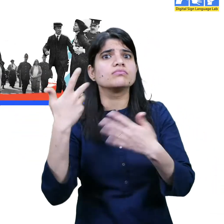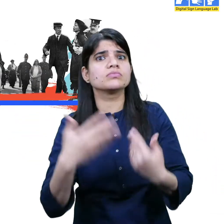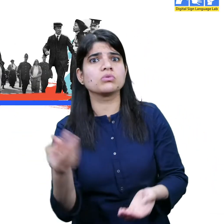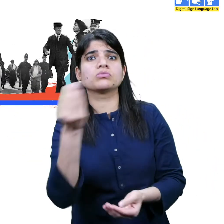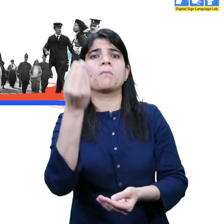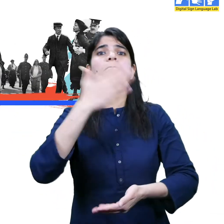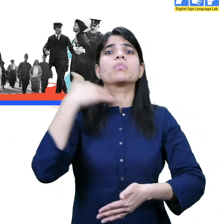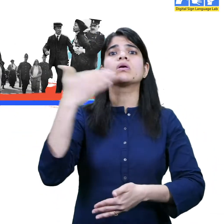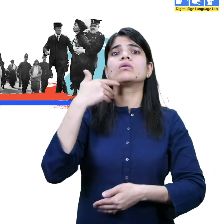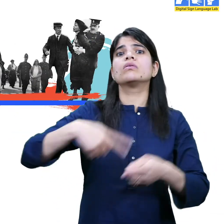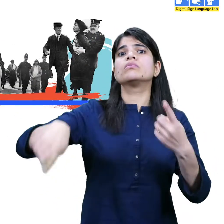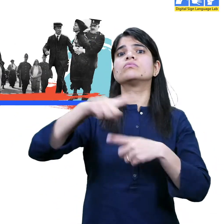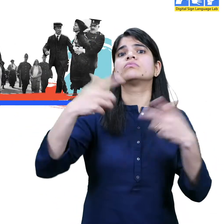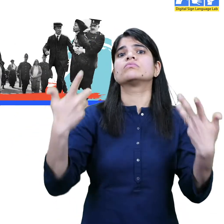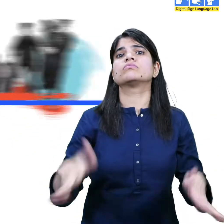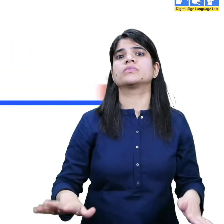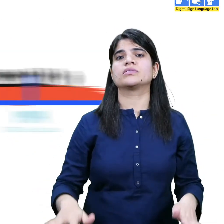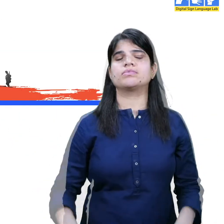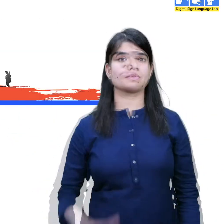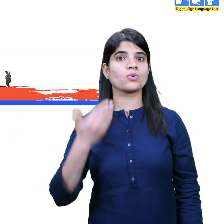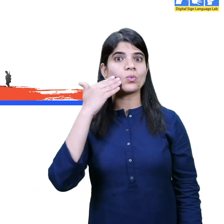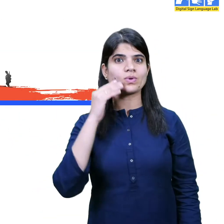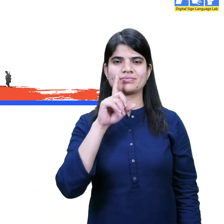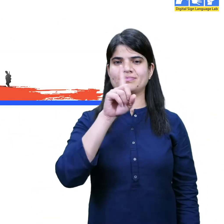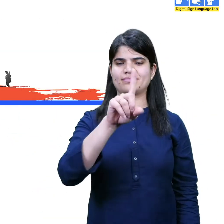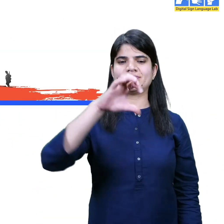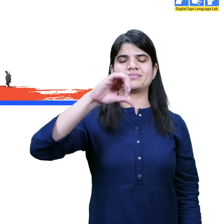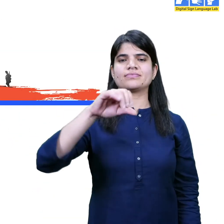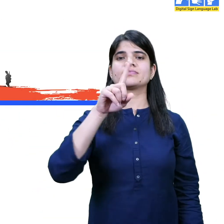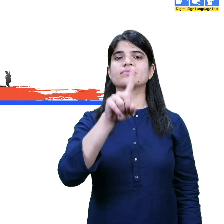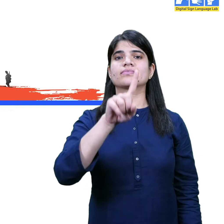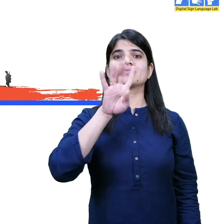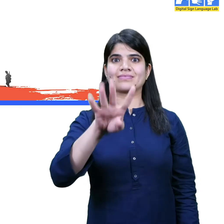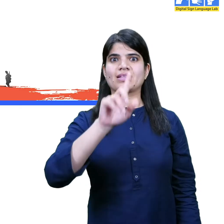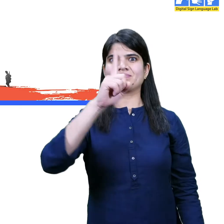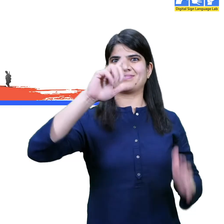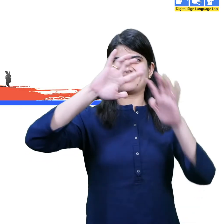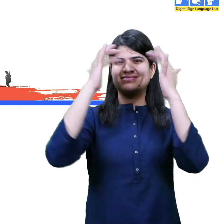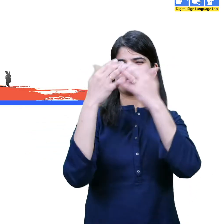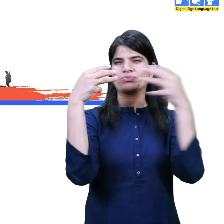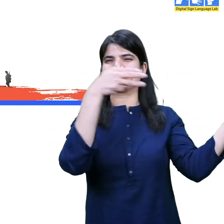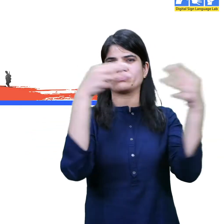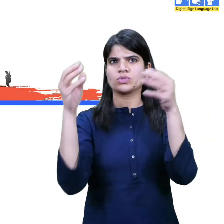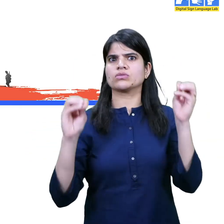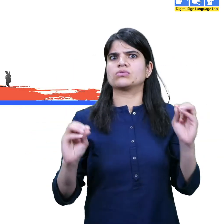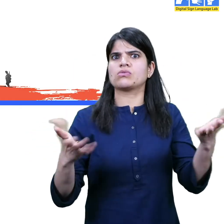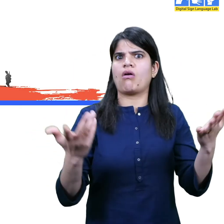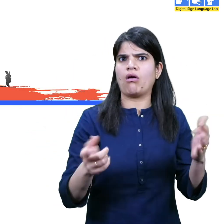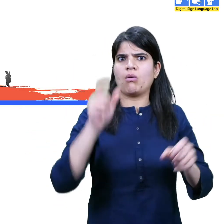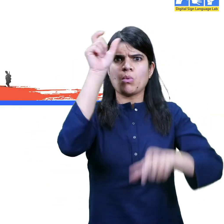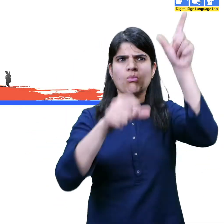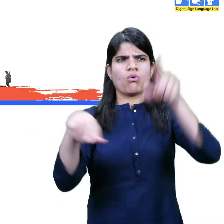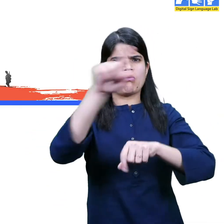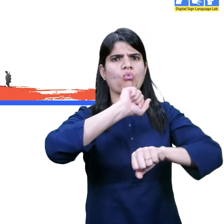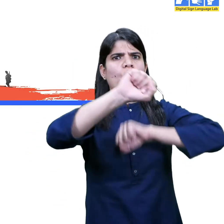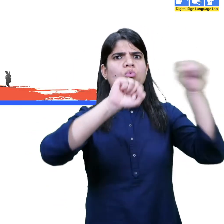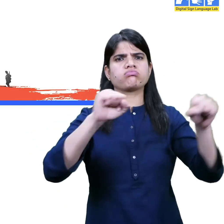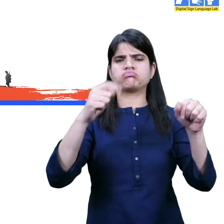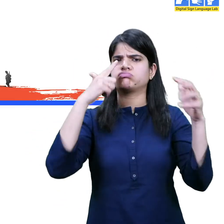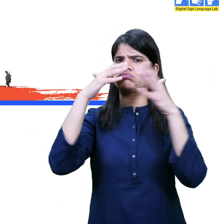even losing their life in the fight for suffrage. When the First World War was declared in 1914, suffragists shifted their campaign